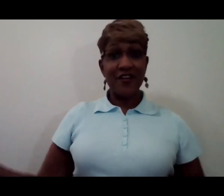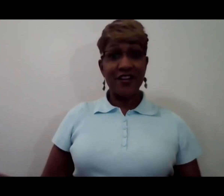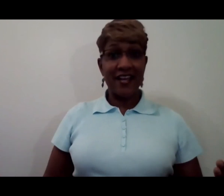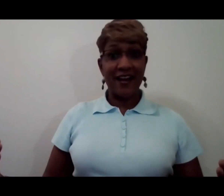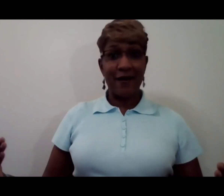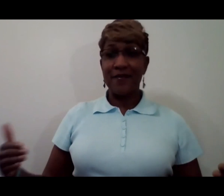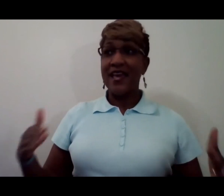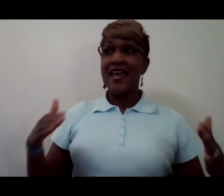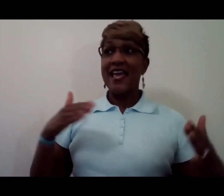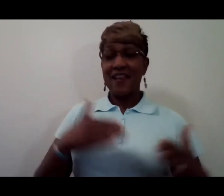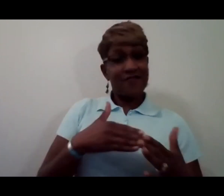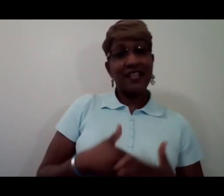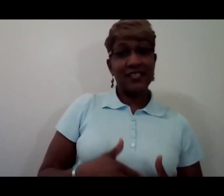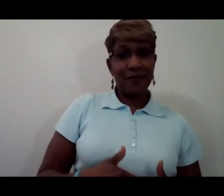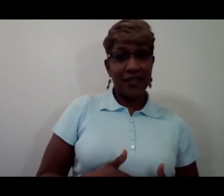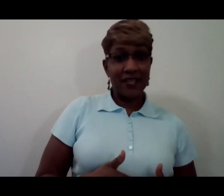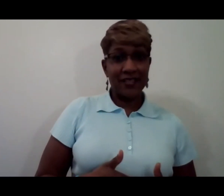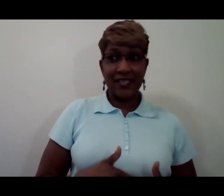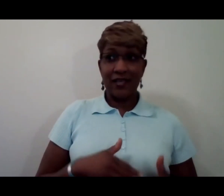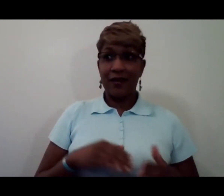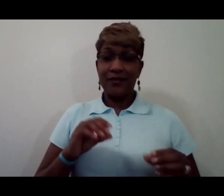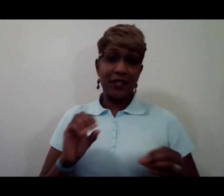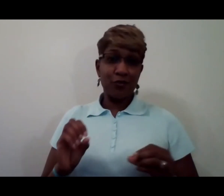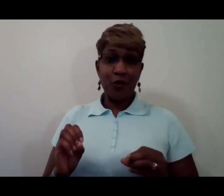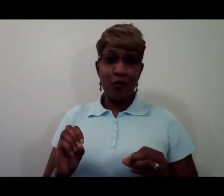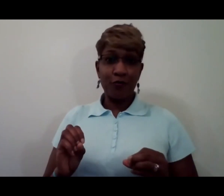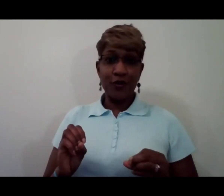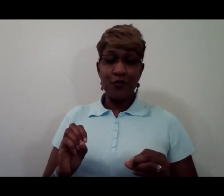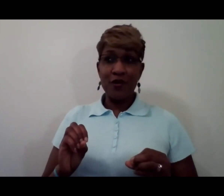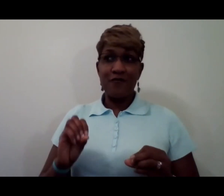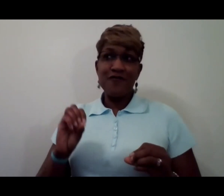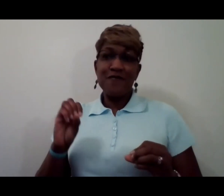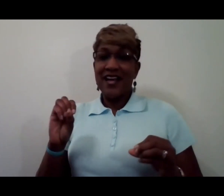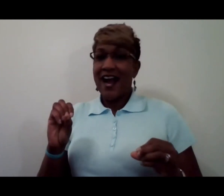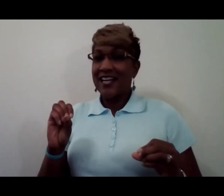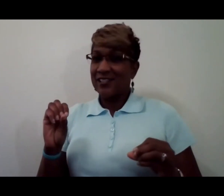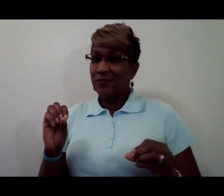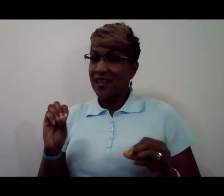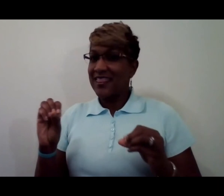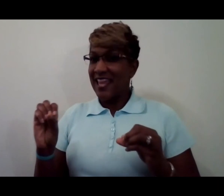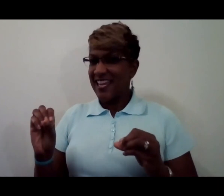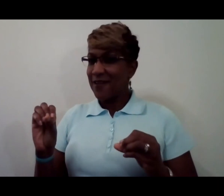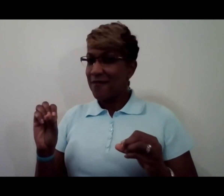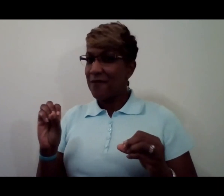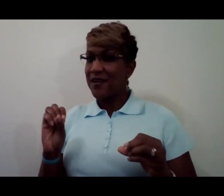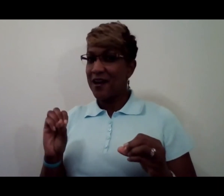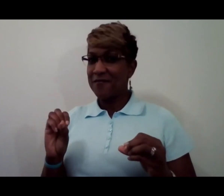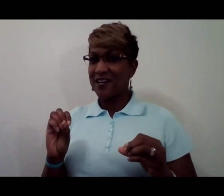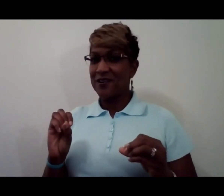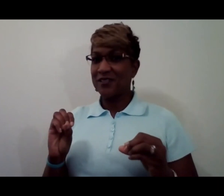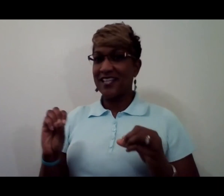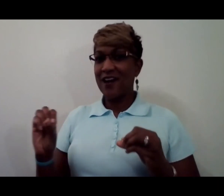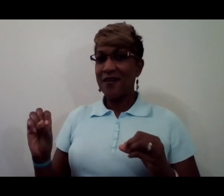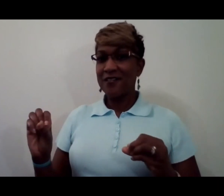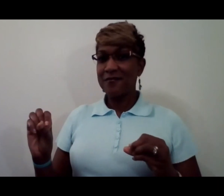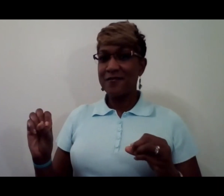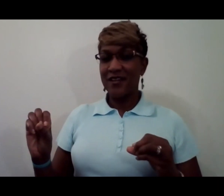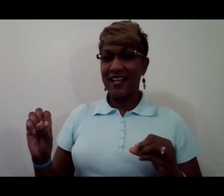earning income if that's something that's a potential goal for you if you've been kind of sort of thinking about becoming a coach to help other people get